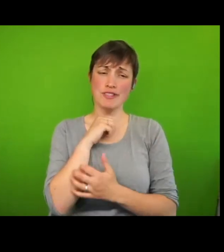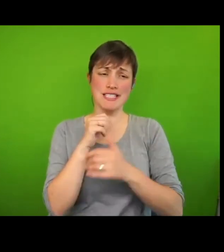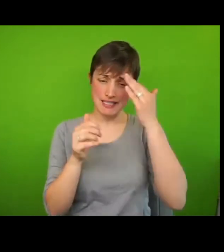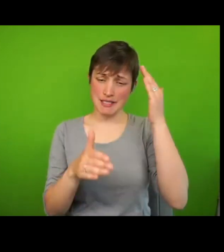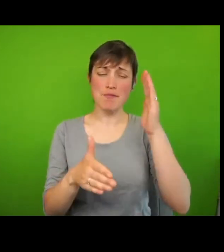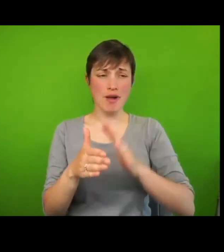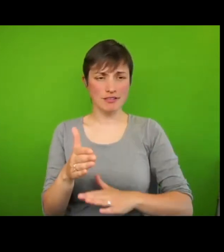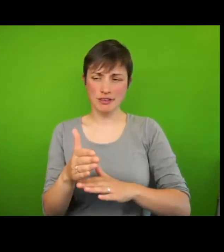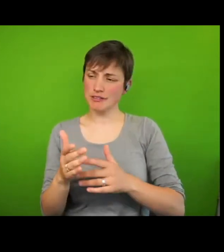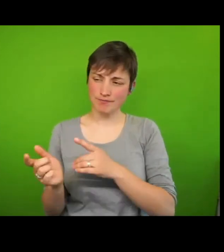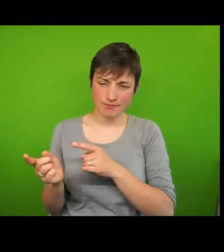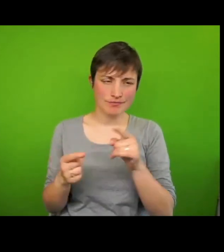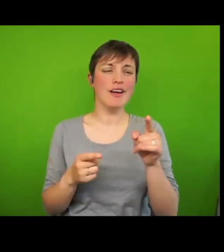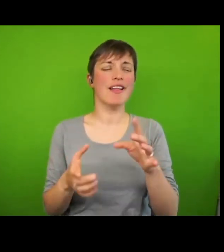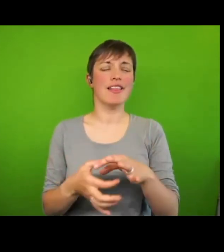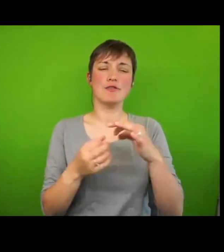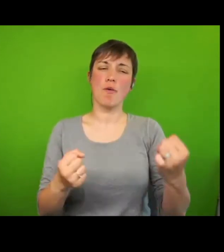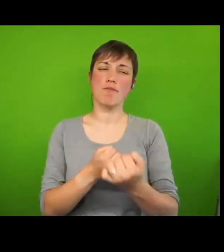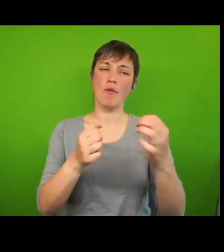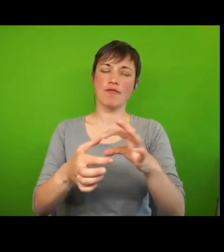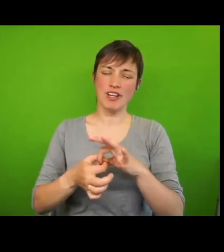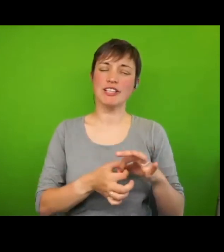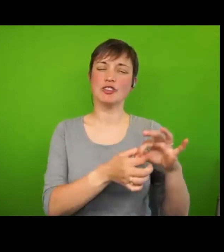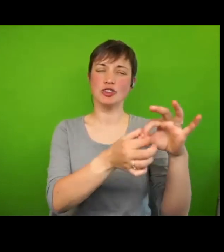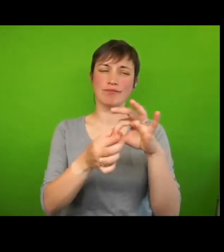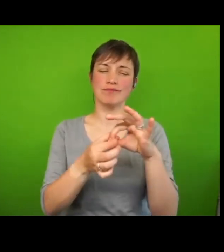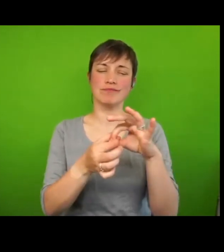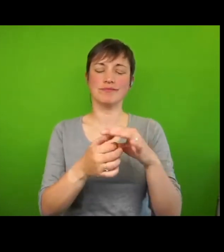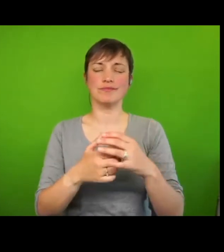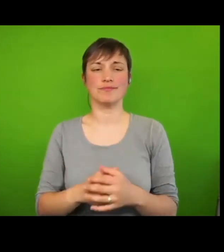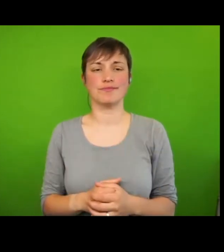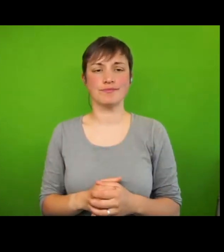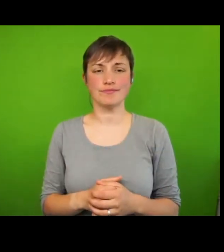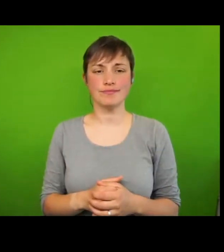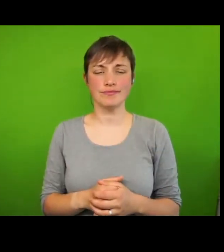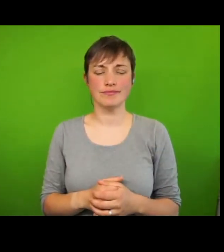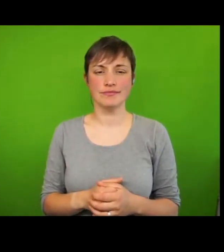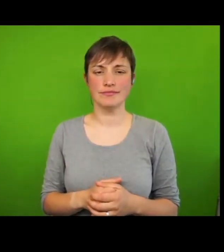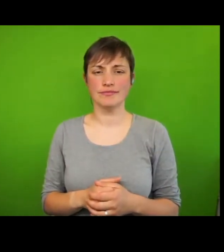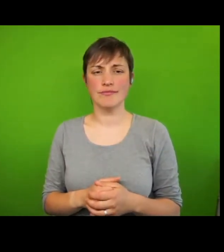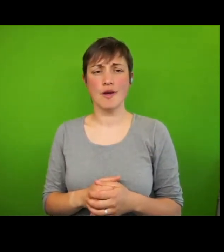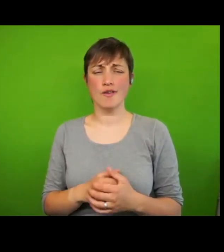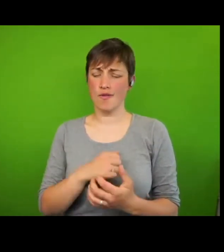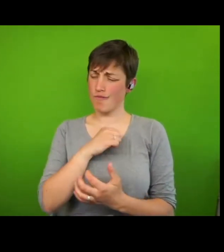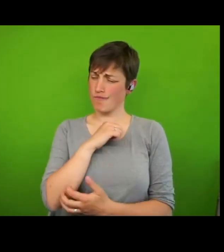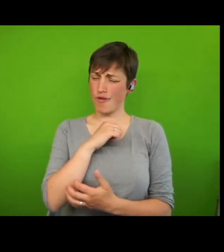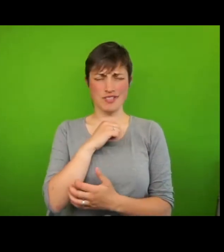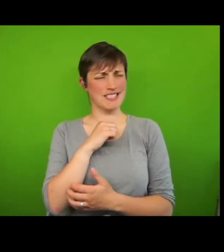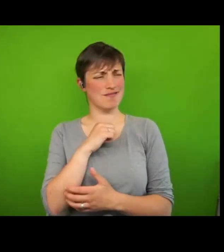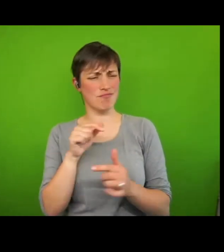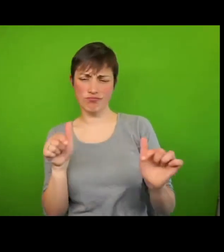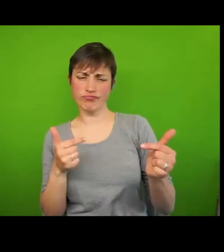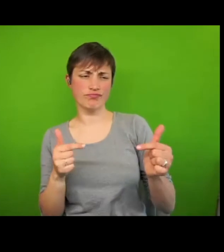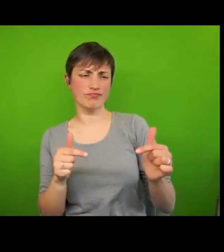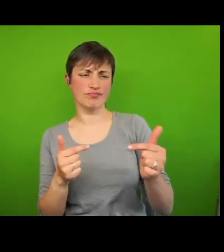power relationships. By challenging dominant representations of poverty, the human rights discourse also makes it